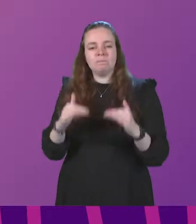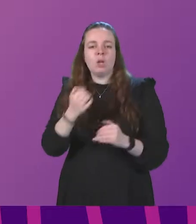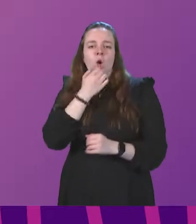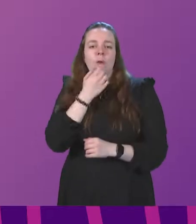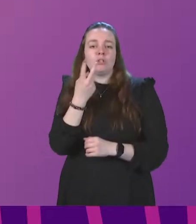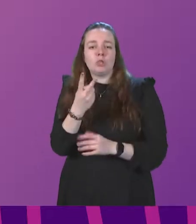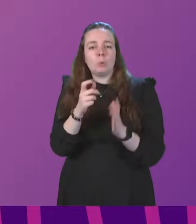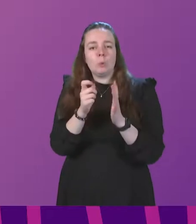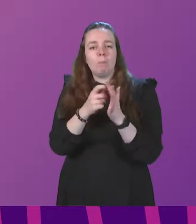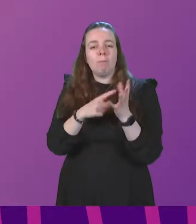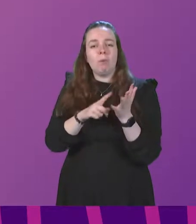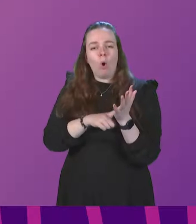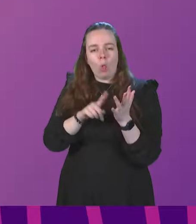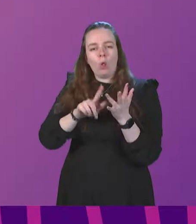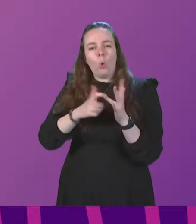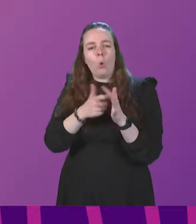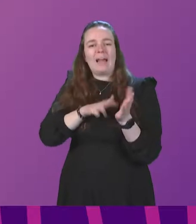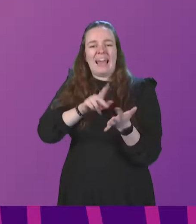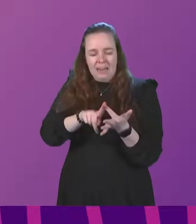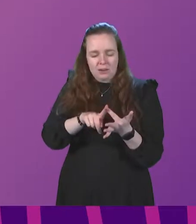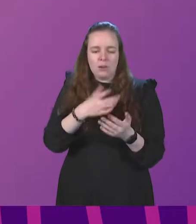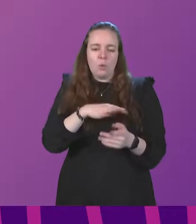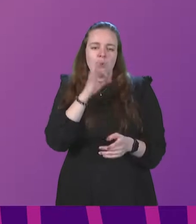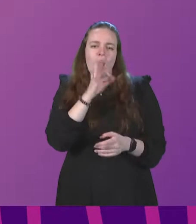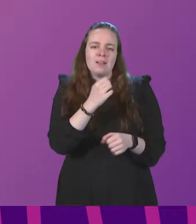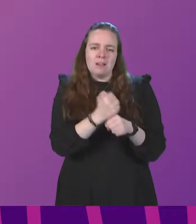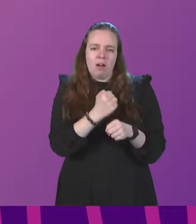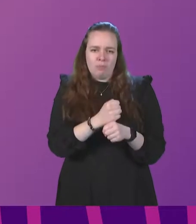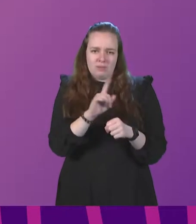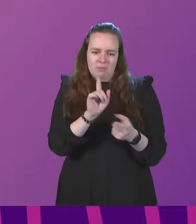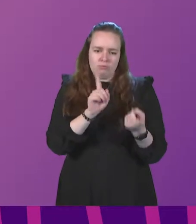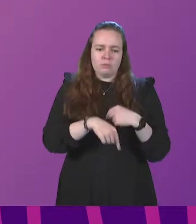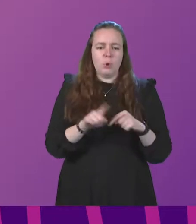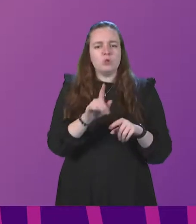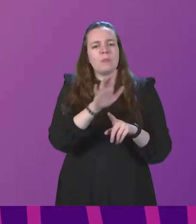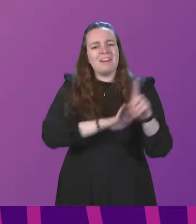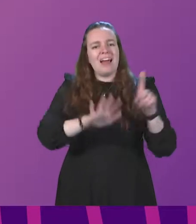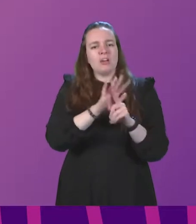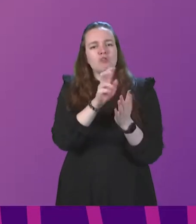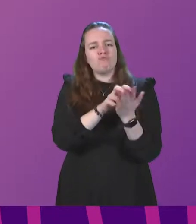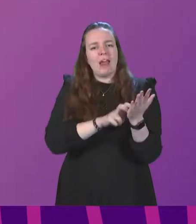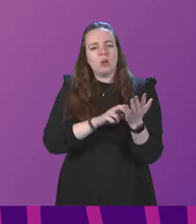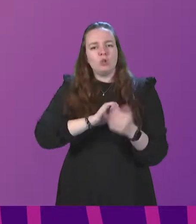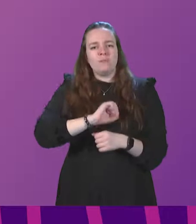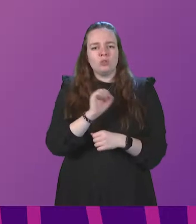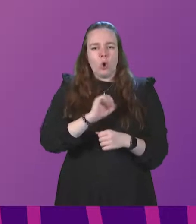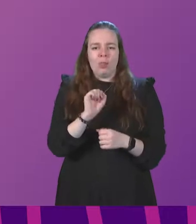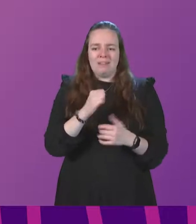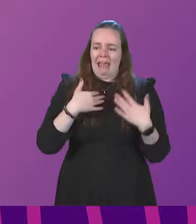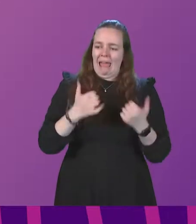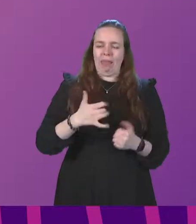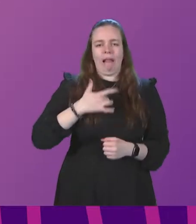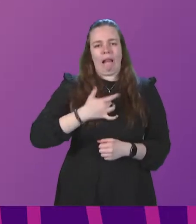Paul O'Cain. To ask the Scottish Government what its response is to the recent National Records of Scotland report, Healthy Life Expectancy in Scotland,